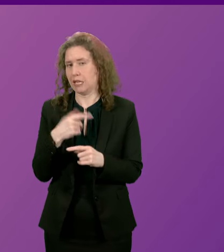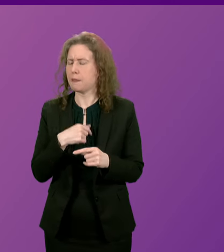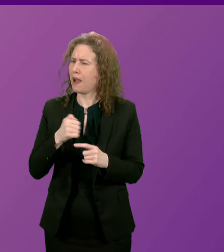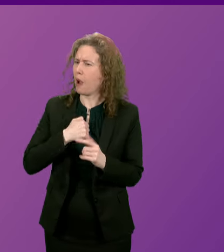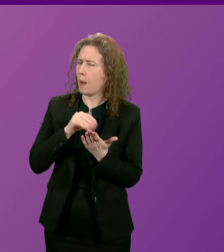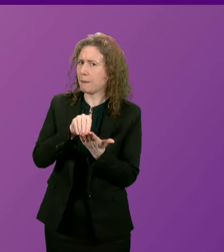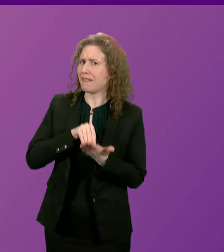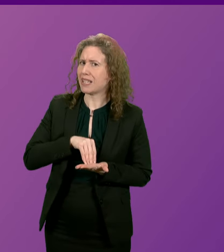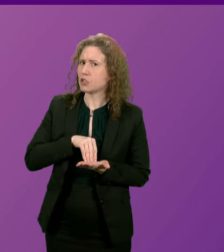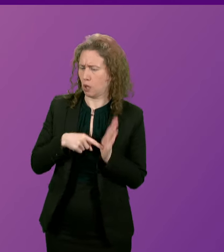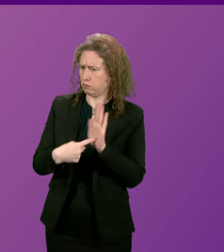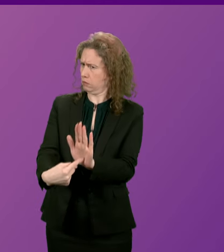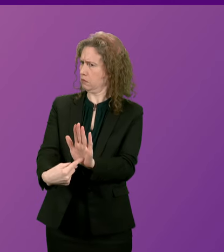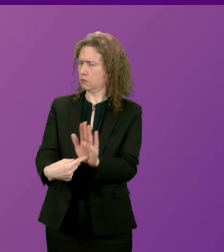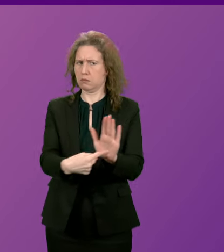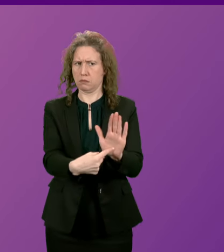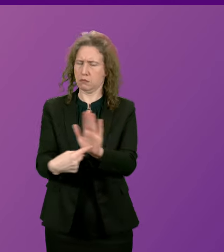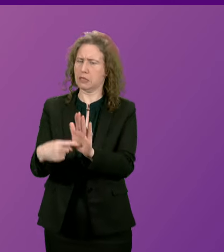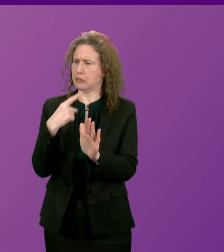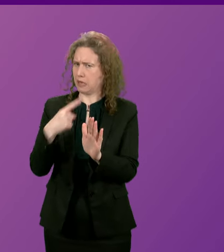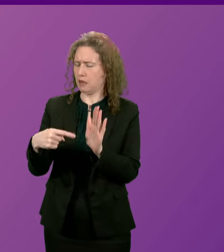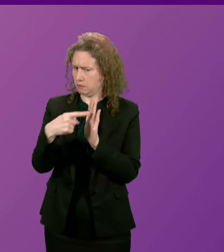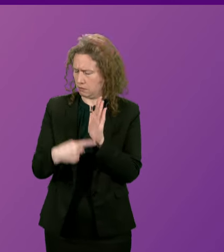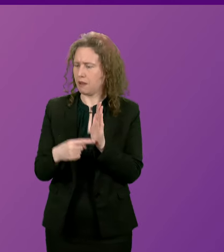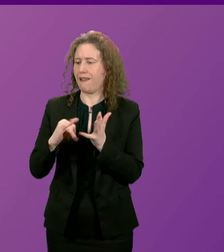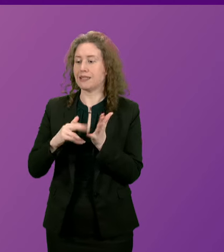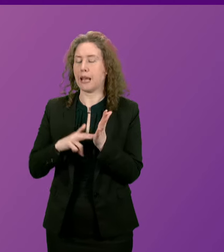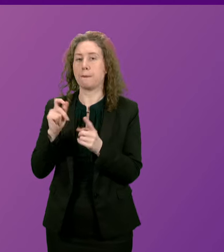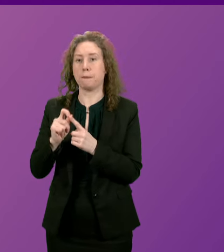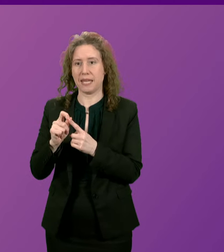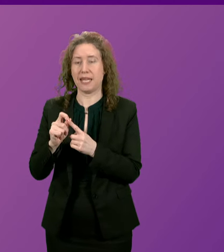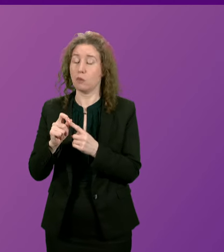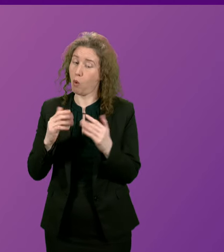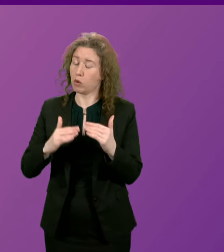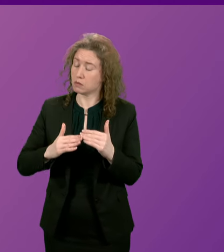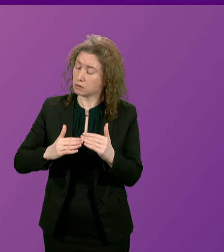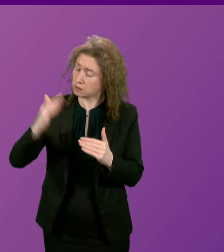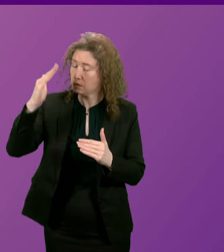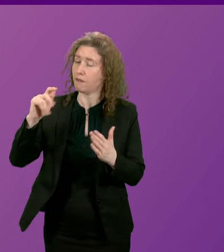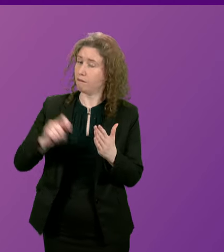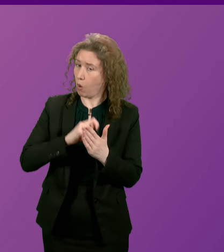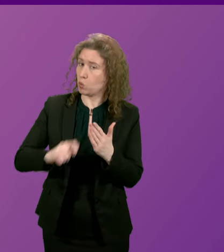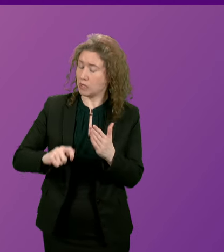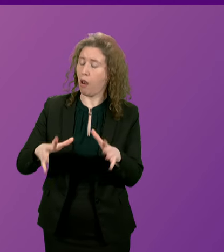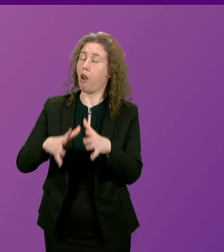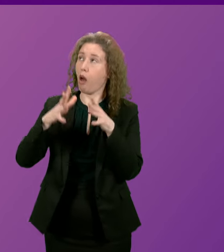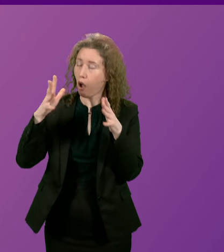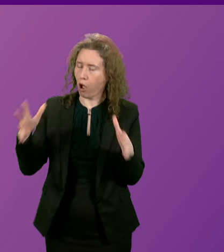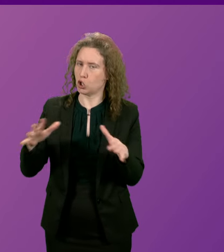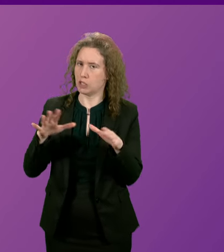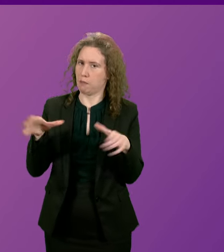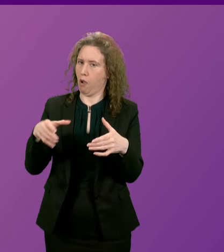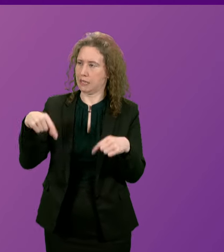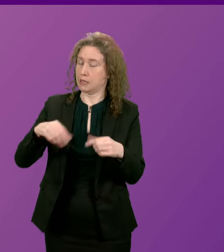manifesto, the manifesto that we stood on, the manifesto that ensured that the SNP was by quite some considerable distance the largest party in this